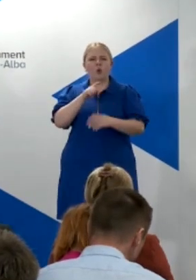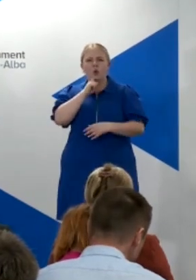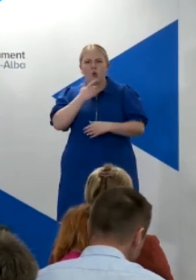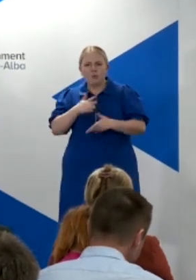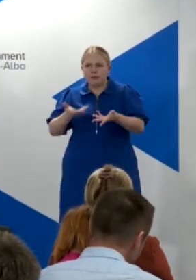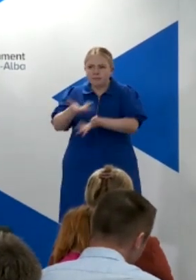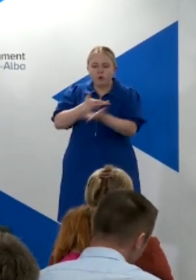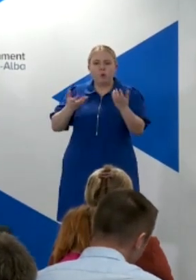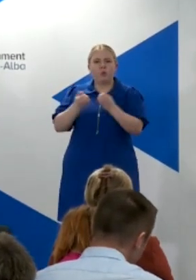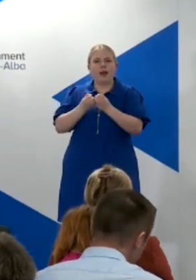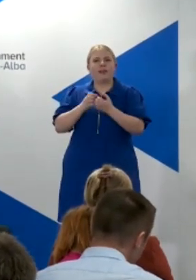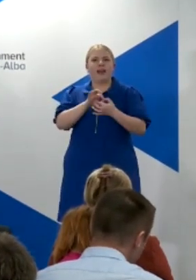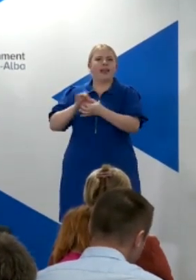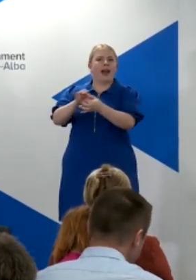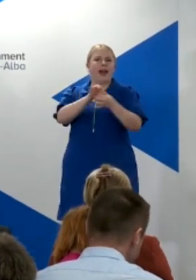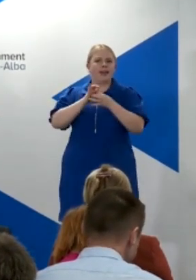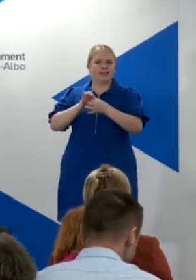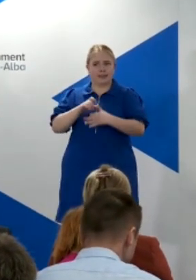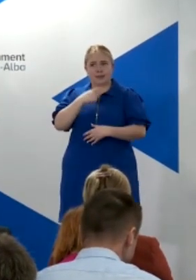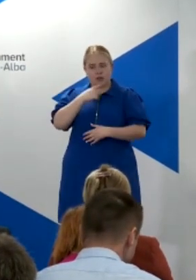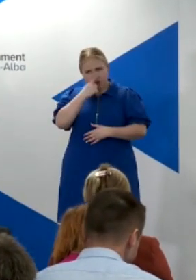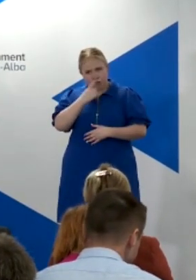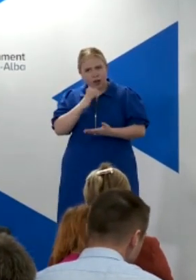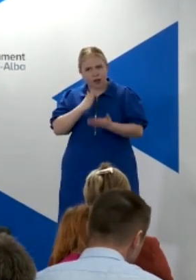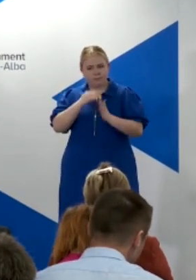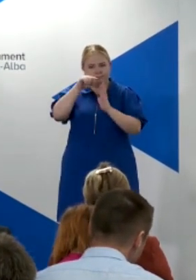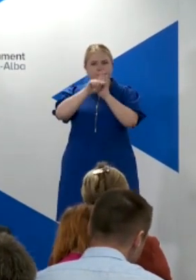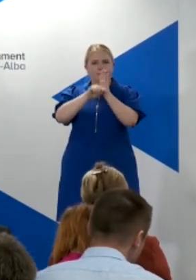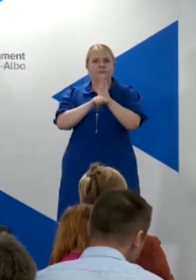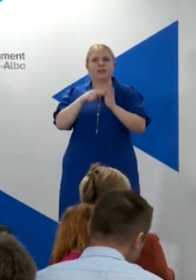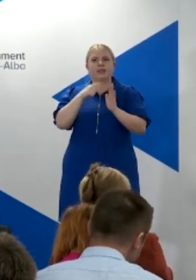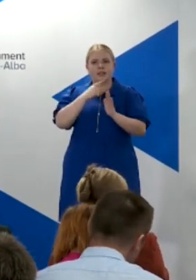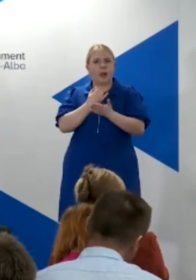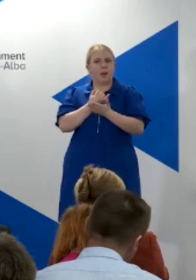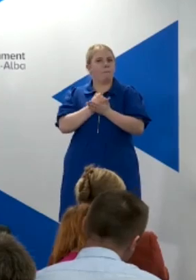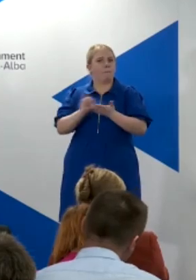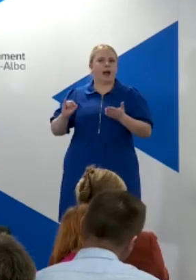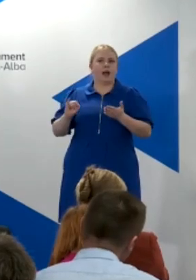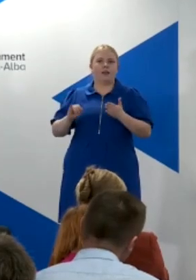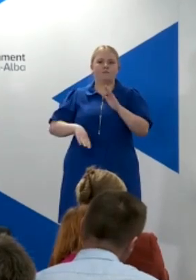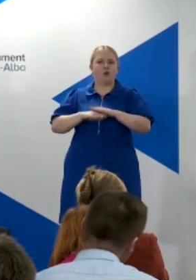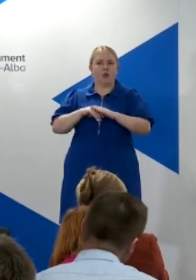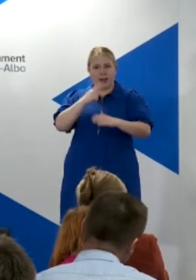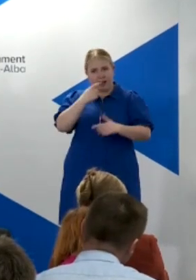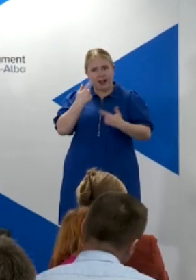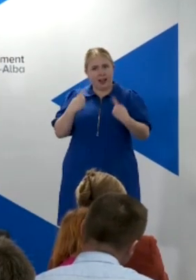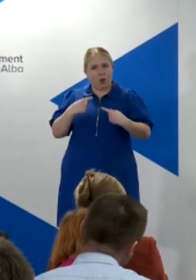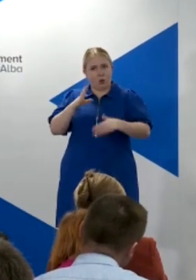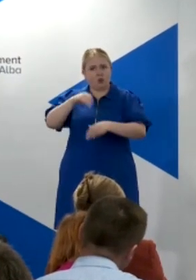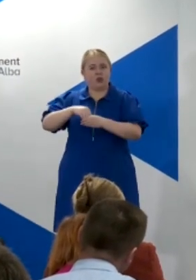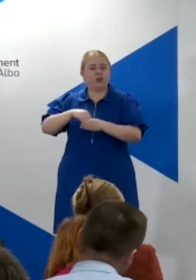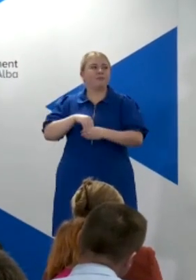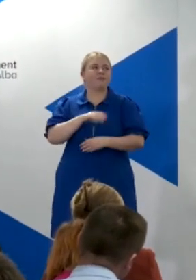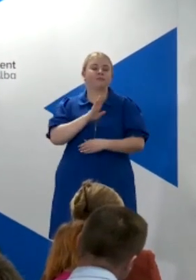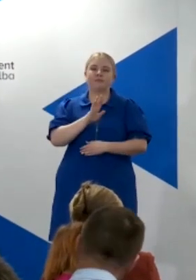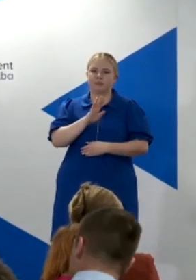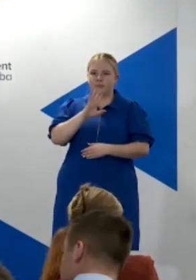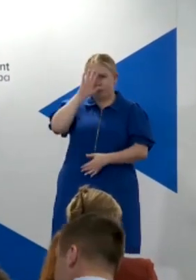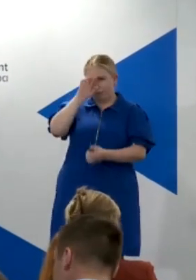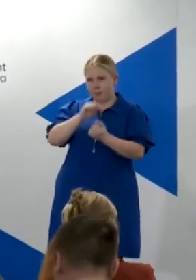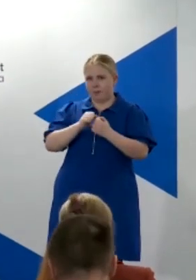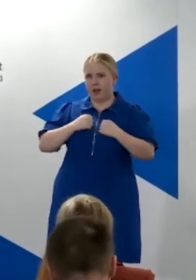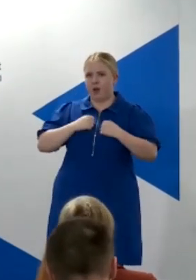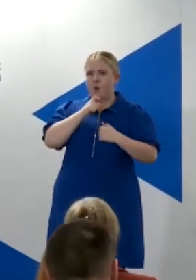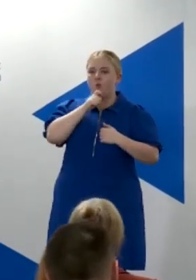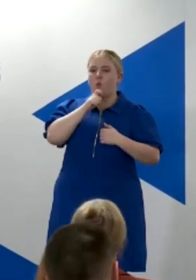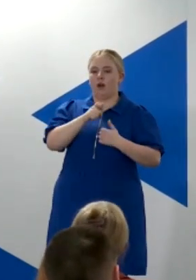says you could impose those preconditions and still be allowed to join? Well, remember, our wording is very careful that we would